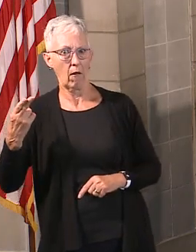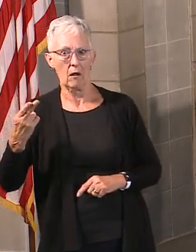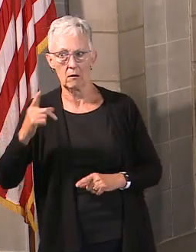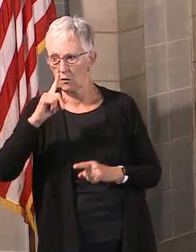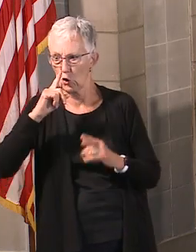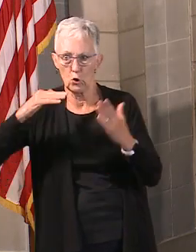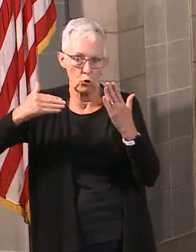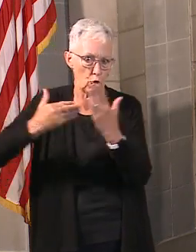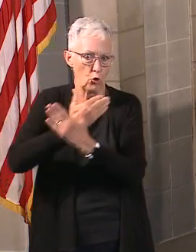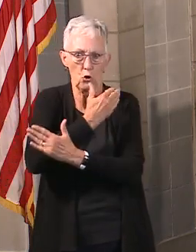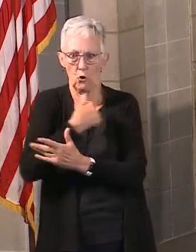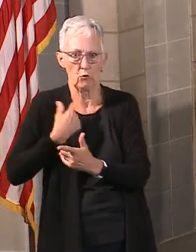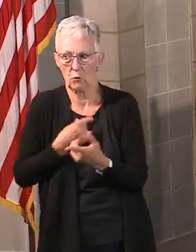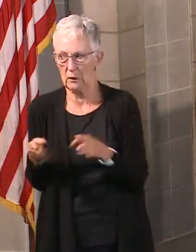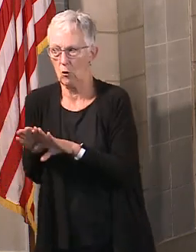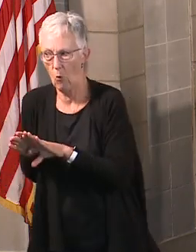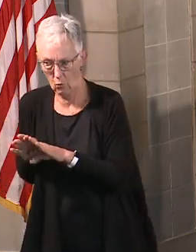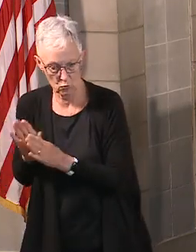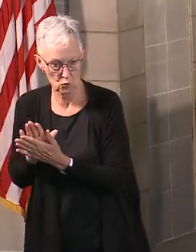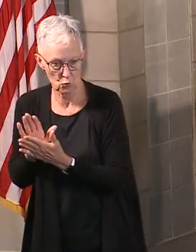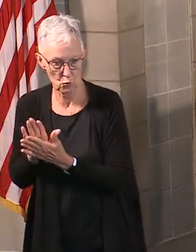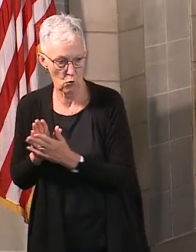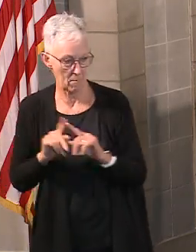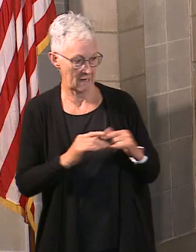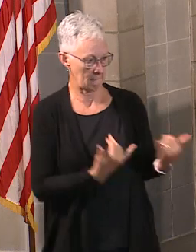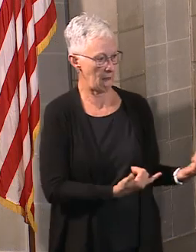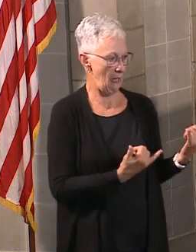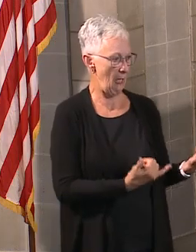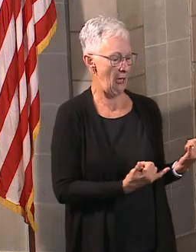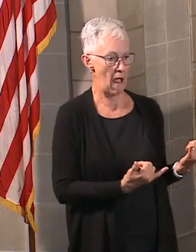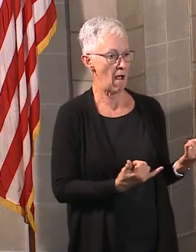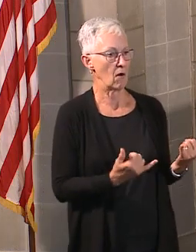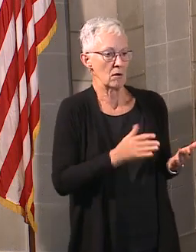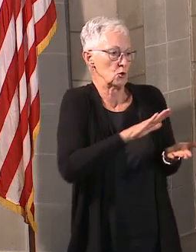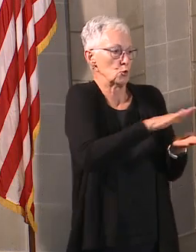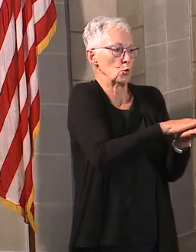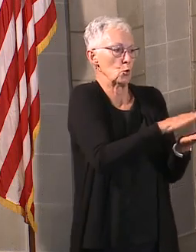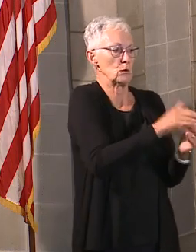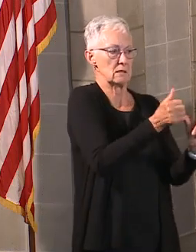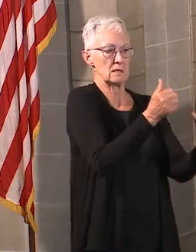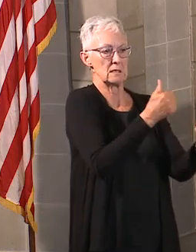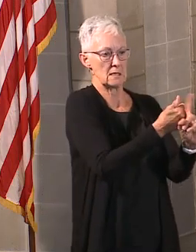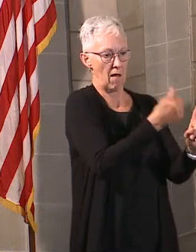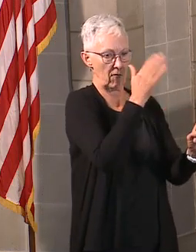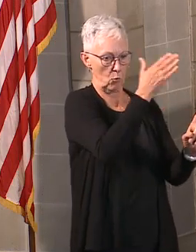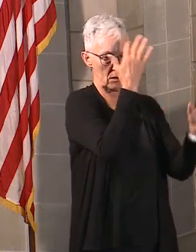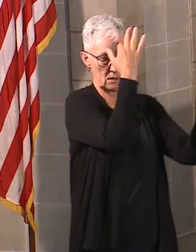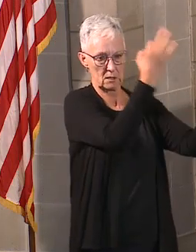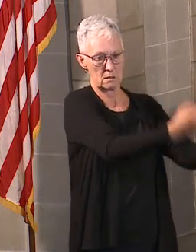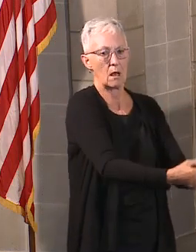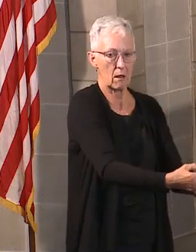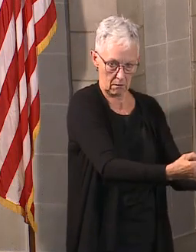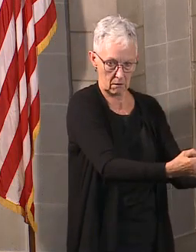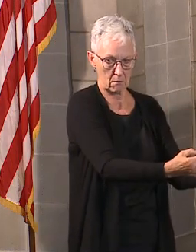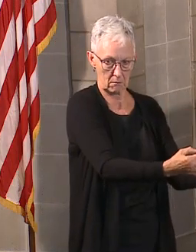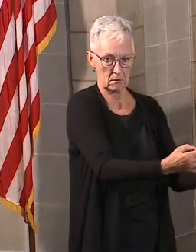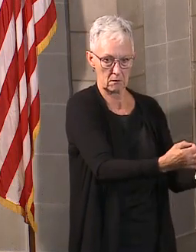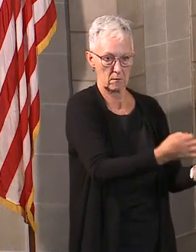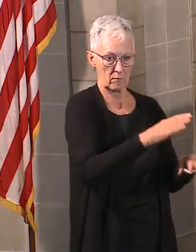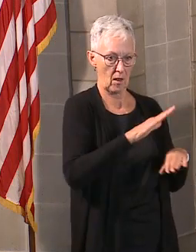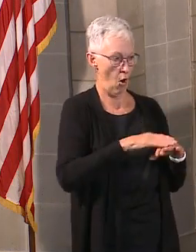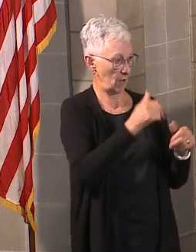school to close, that will be really left up to the schools to make that decision. And probably on a building by building basis.